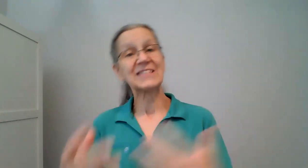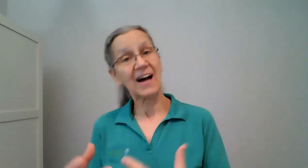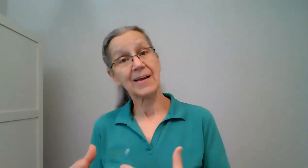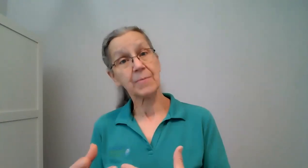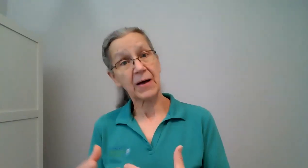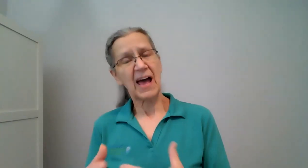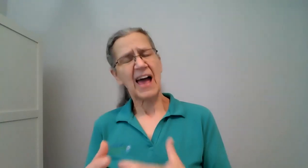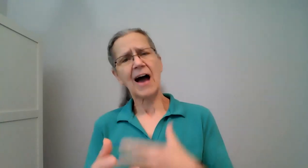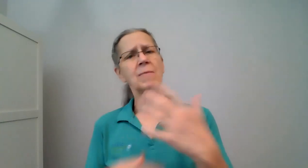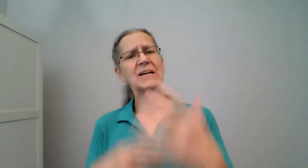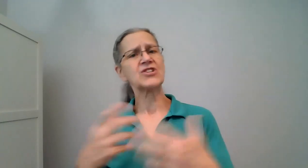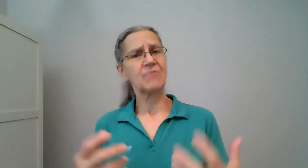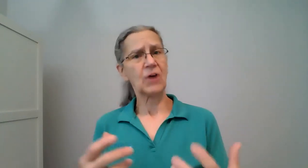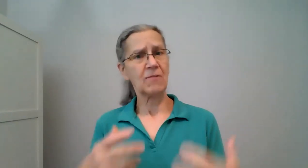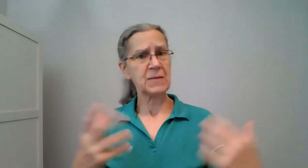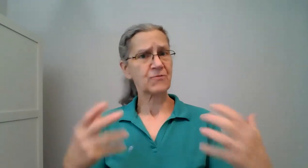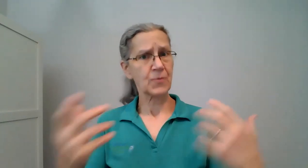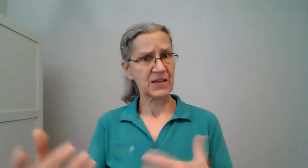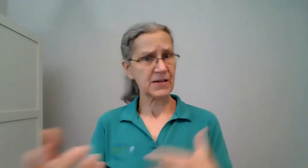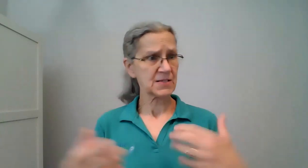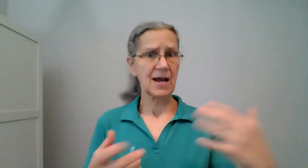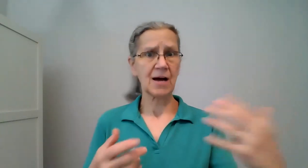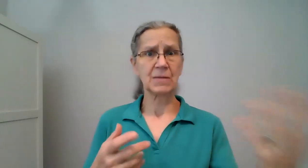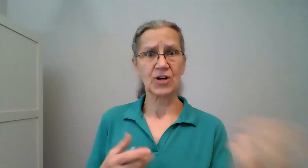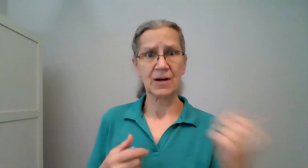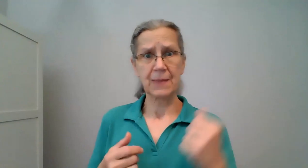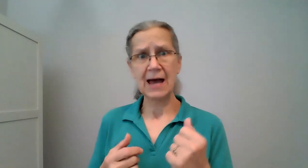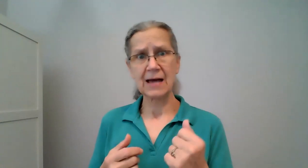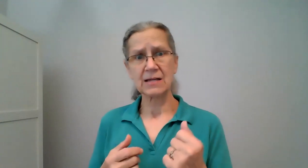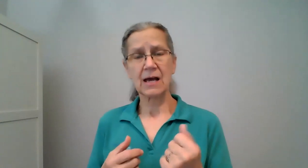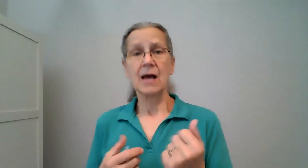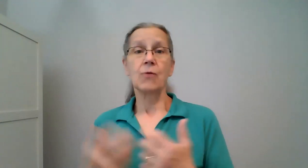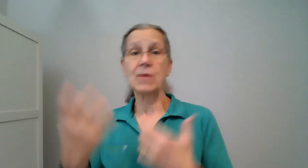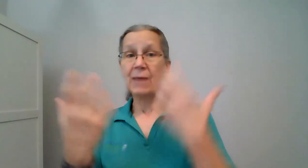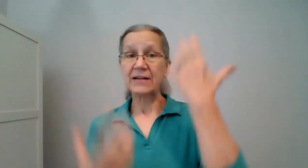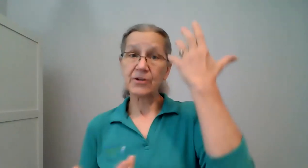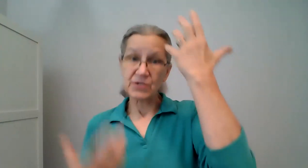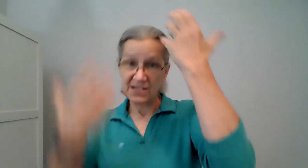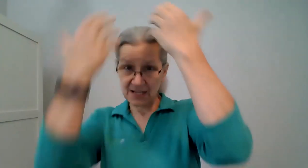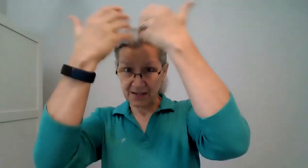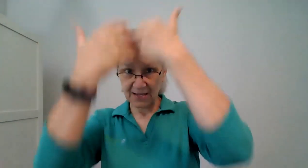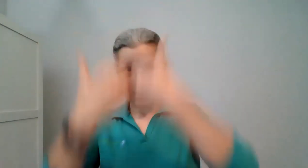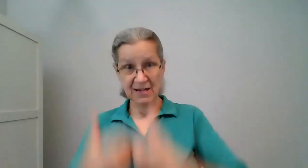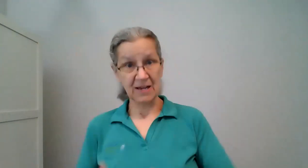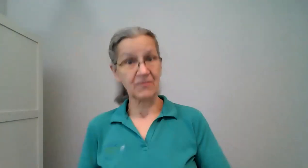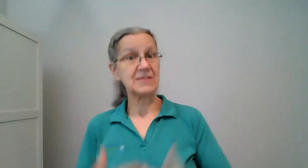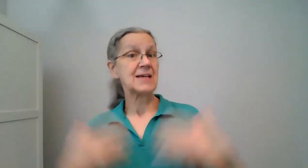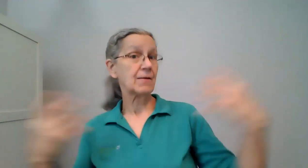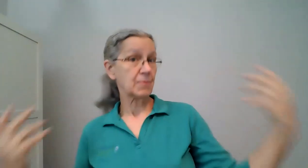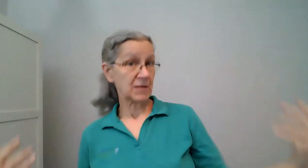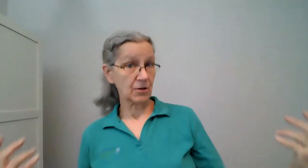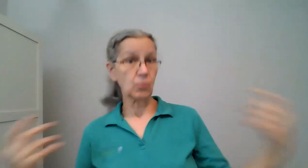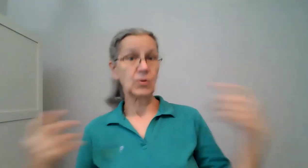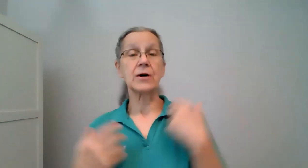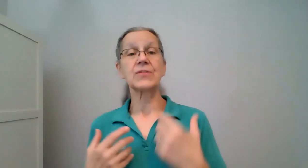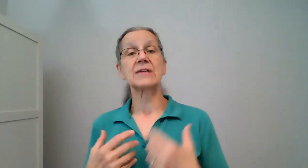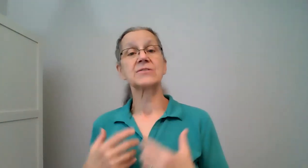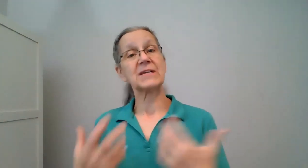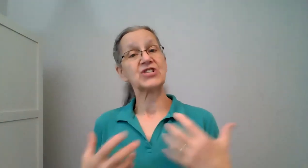type how much involvement from this and how much on that we might notice things uneven down the middle we know that dementia